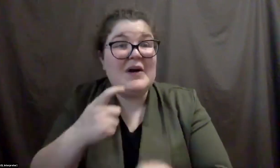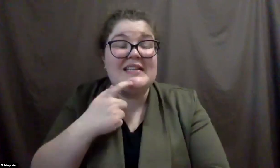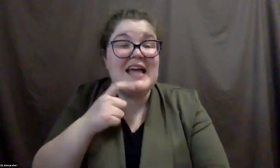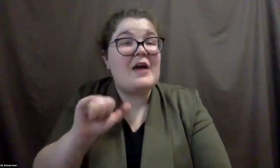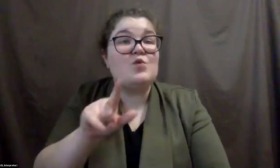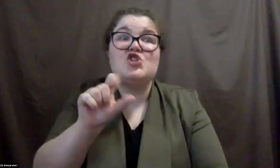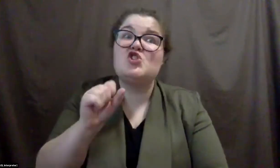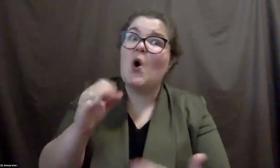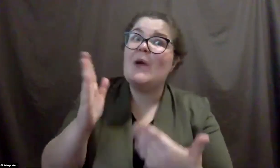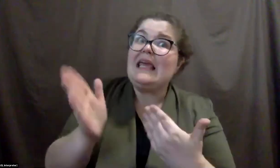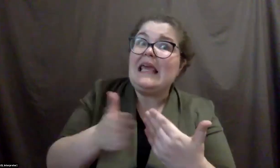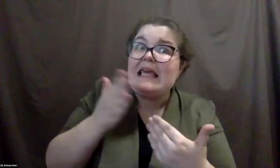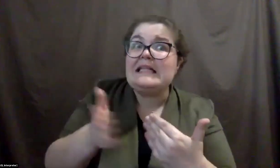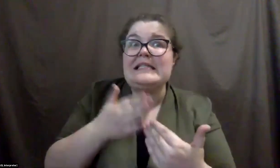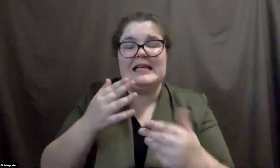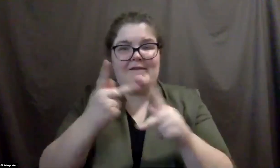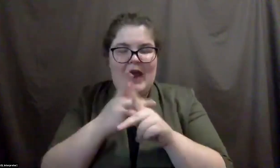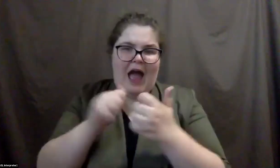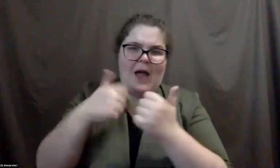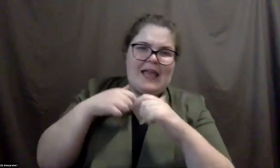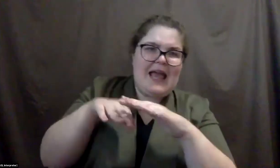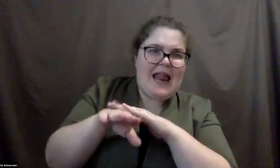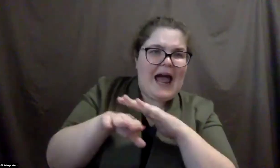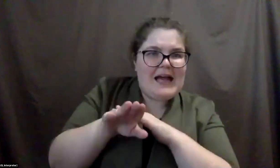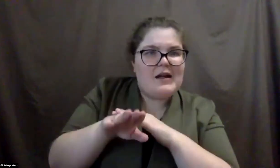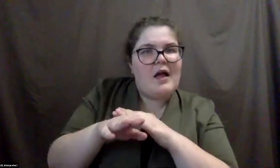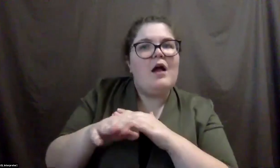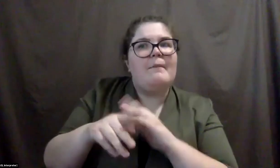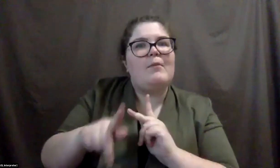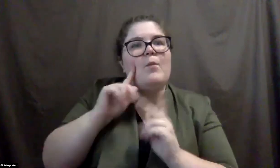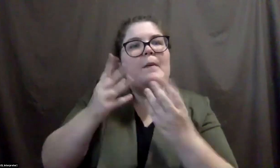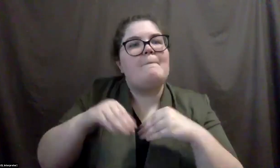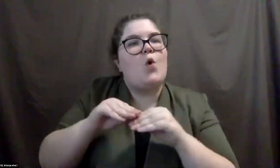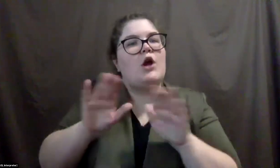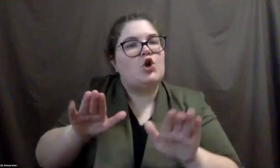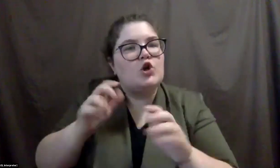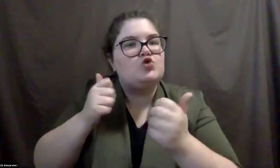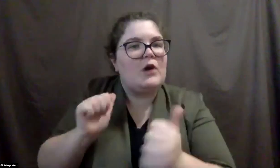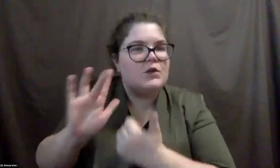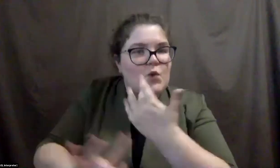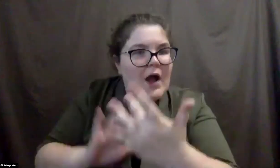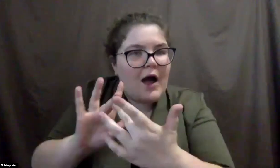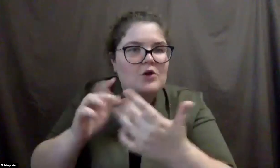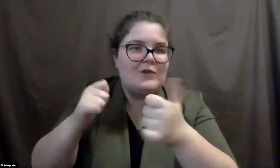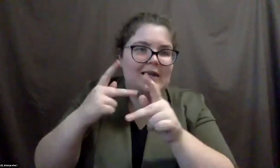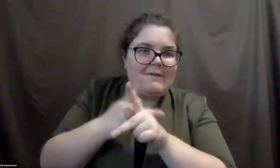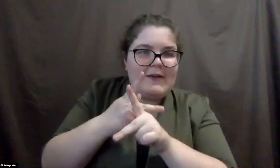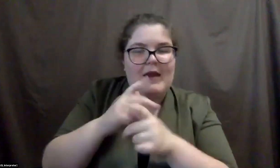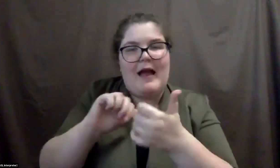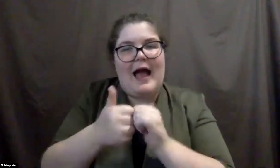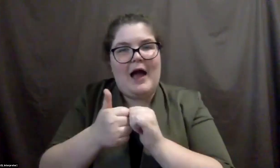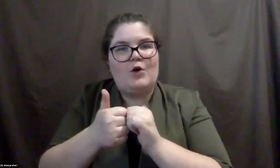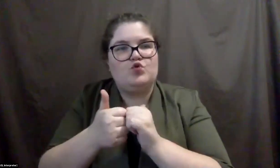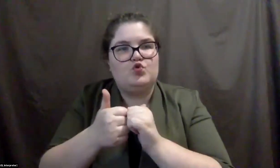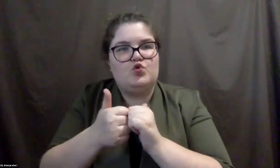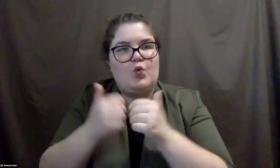easy to find out what I can do there. They'll be more encouraged to try and contact you and figure out a way to bridge any gaps